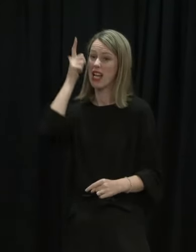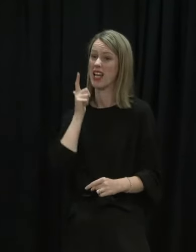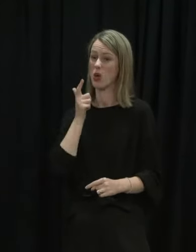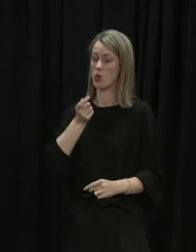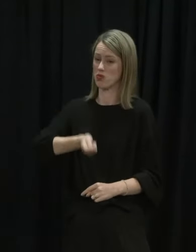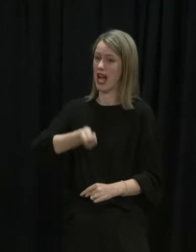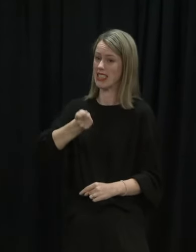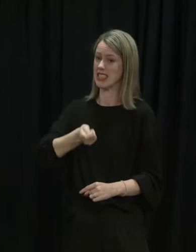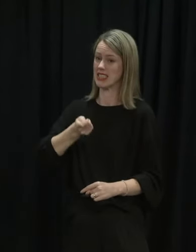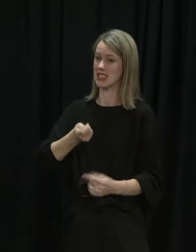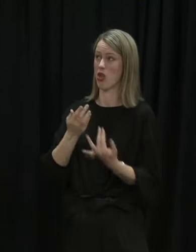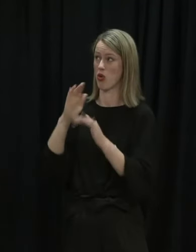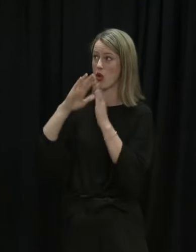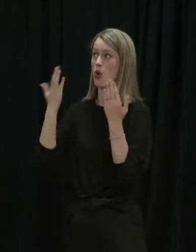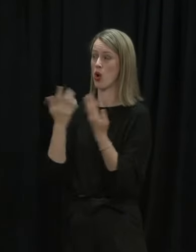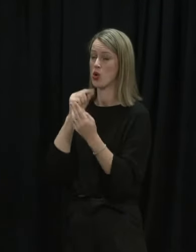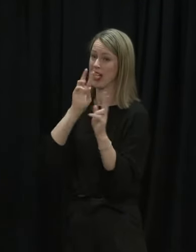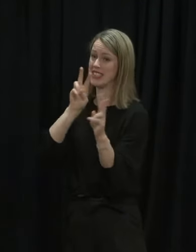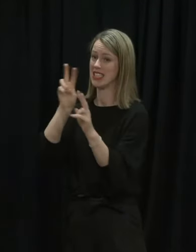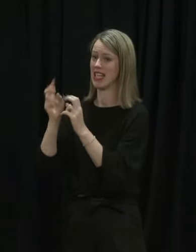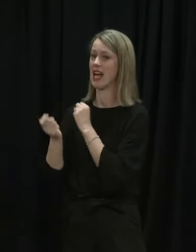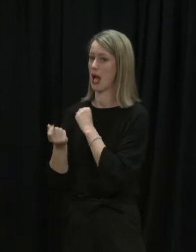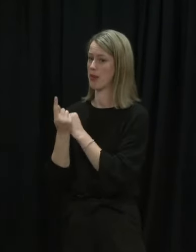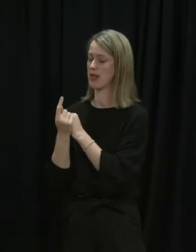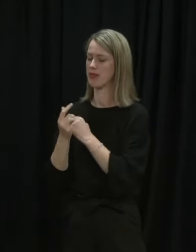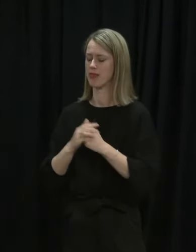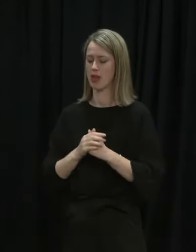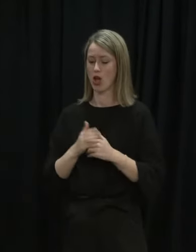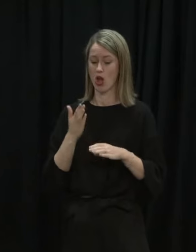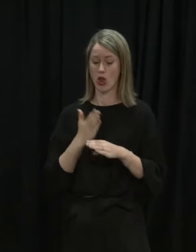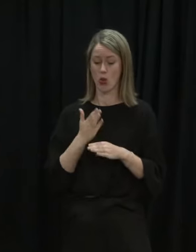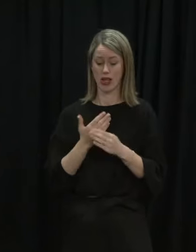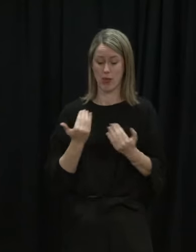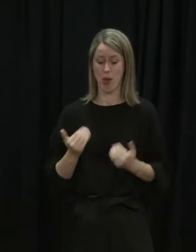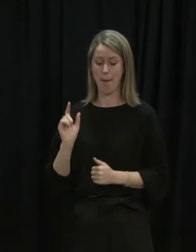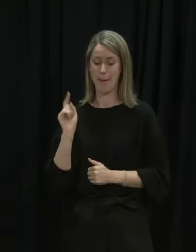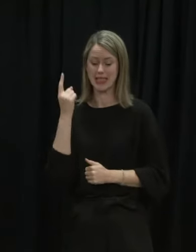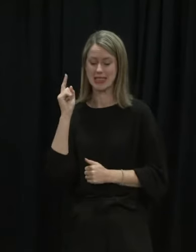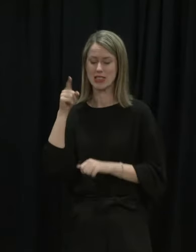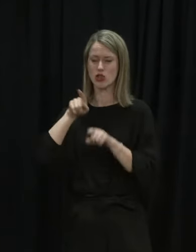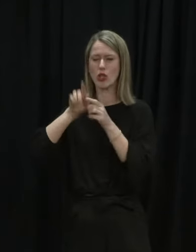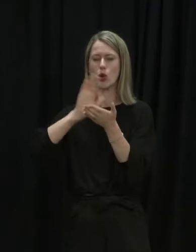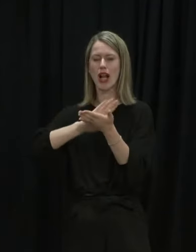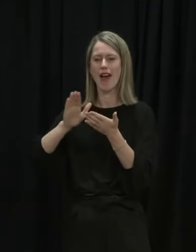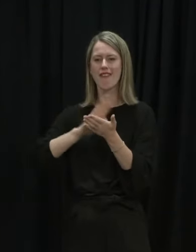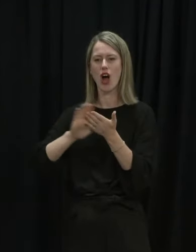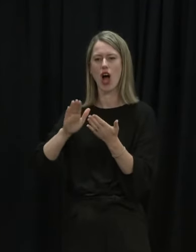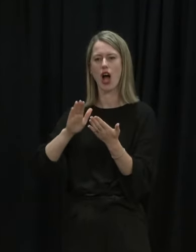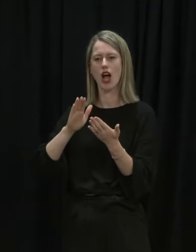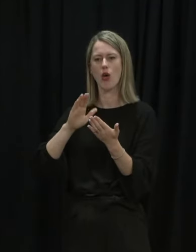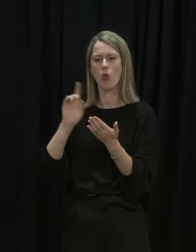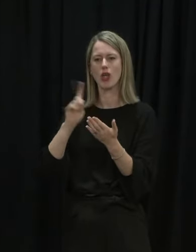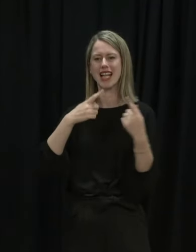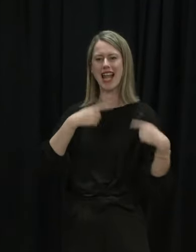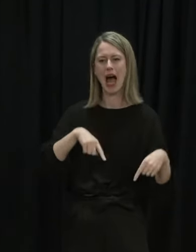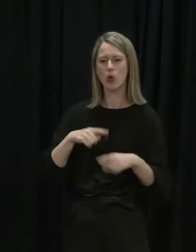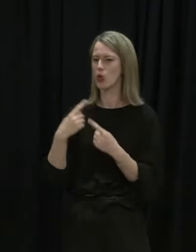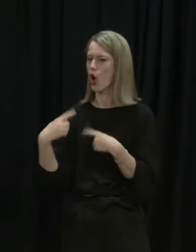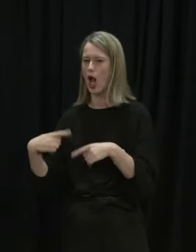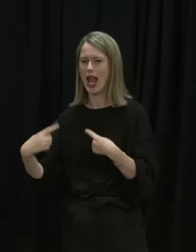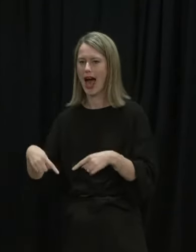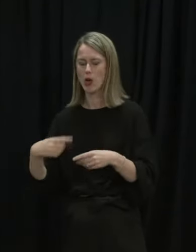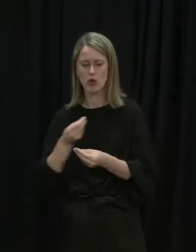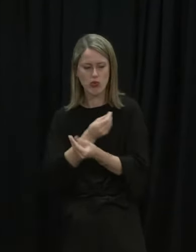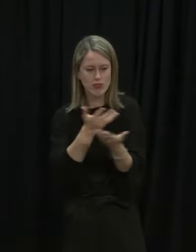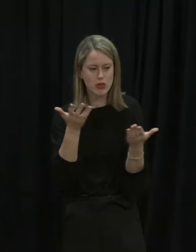area around the world. You can see them happening. The work that ministers are doing is to give as much clarity as we can. We are very aware of those